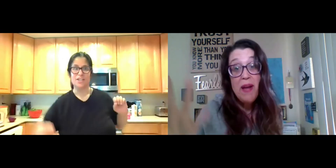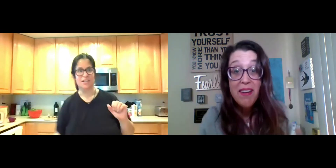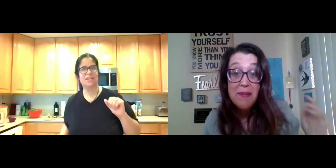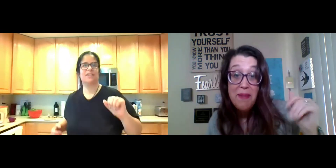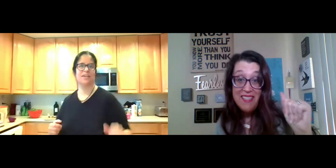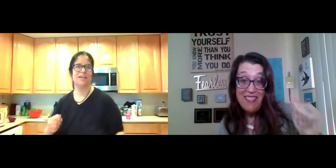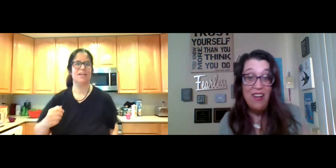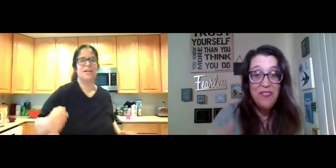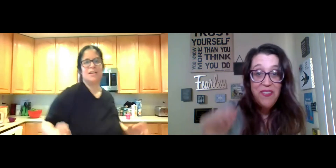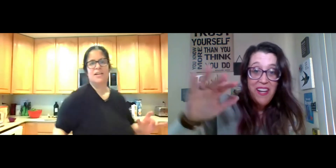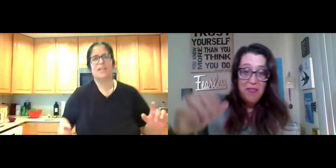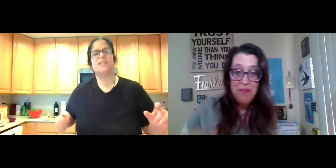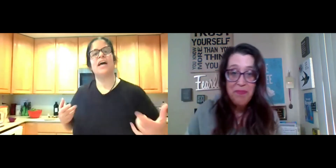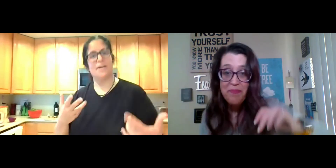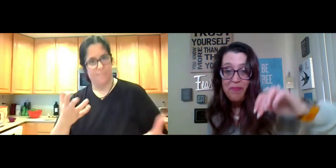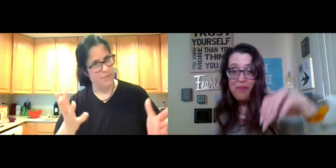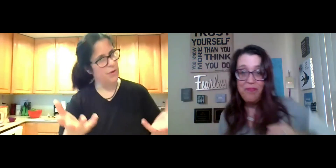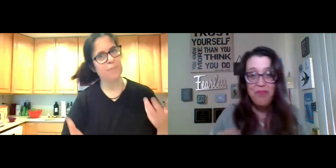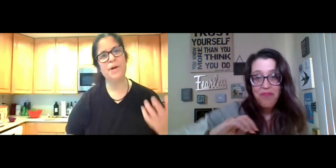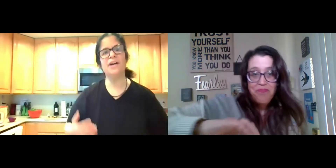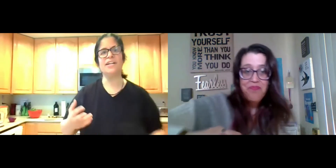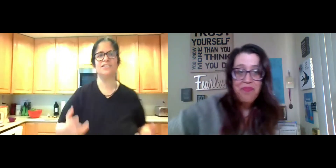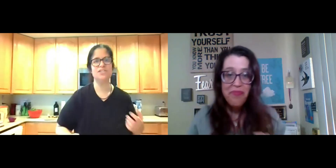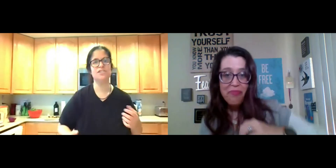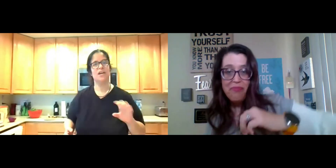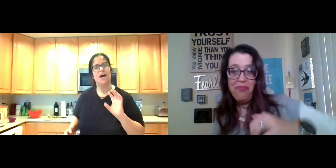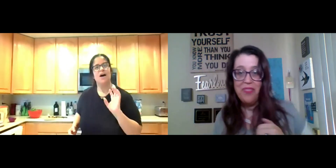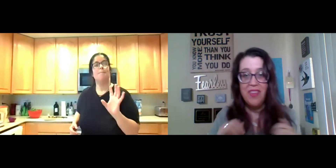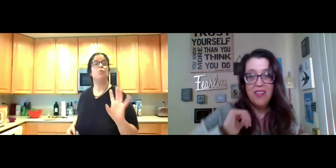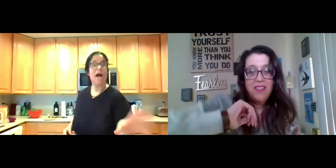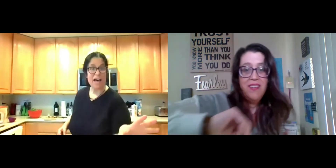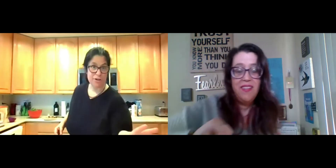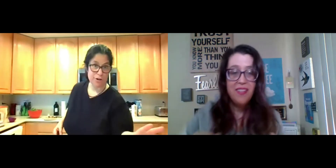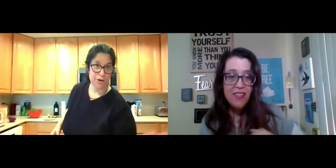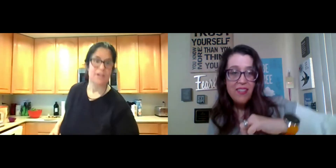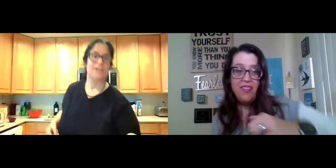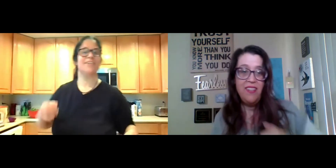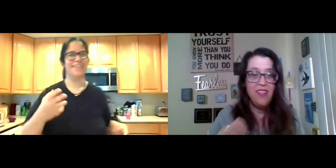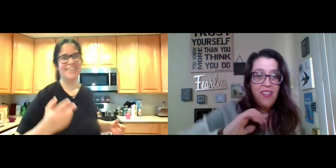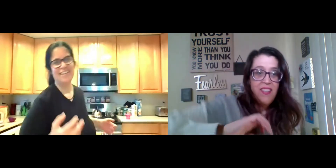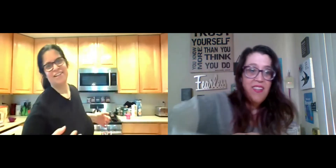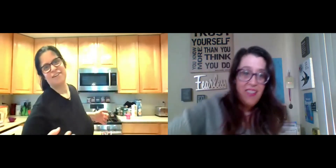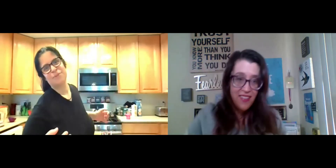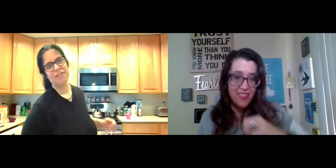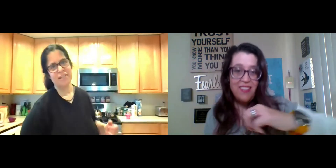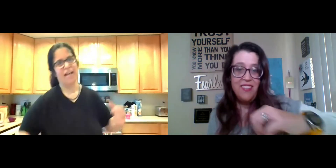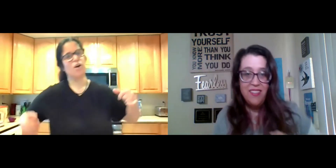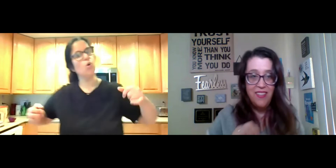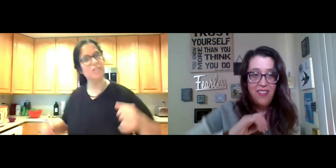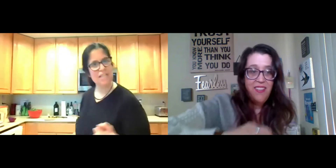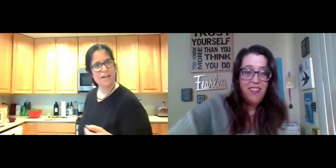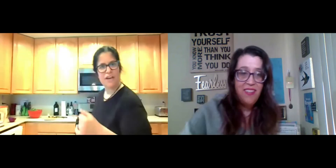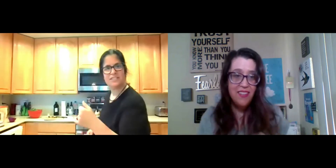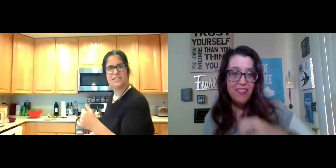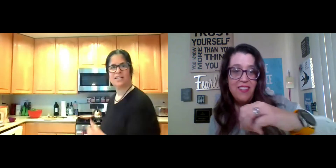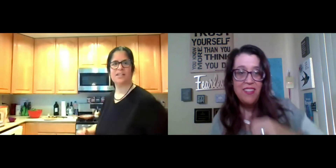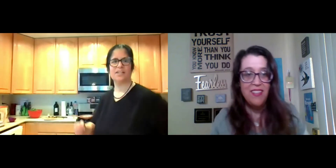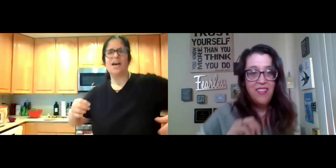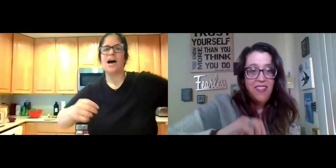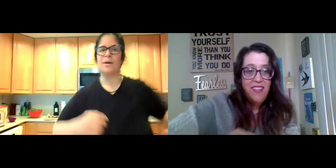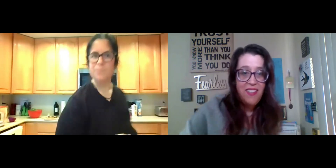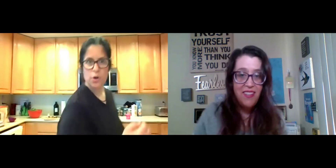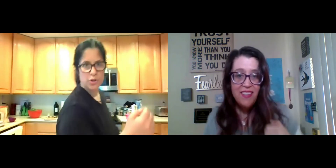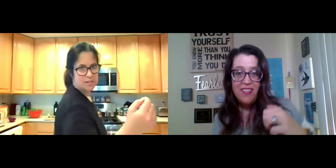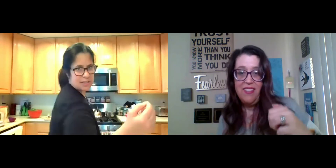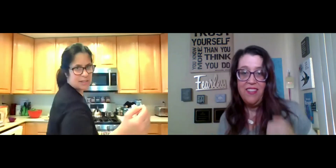Fascinating myself, right? Yeah. No comparing, just rather be like, Oh, isn't that fascinating?